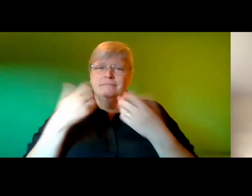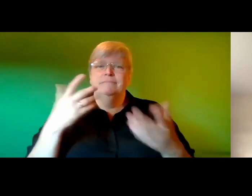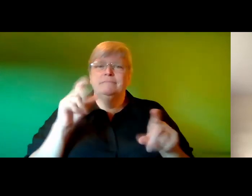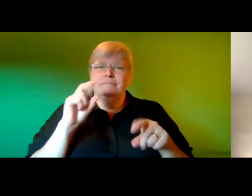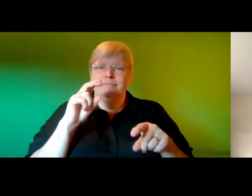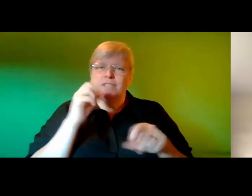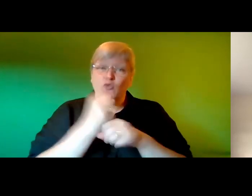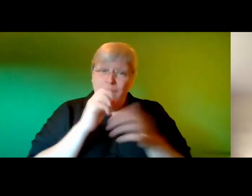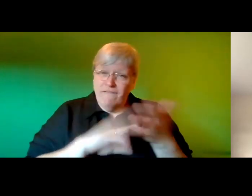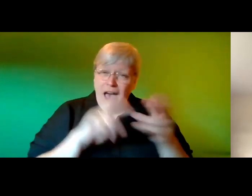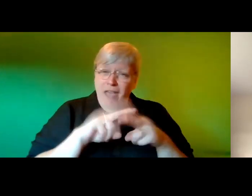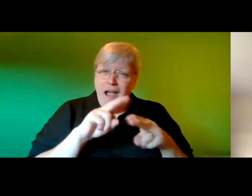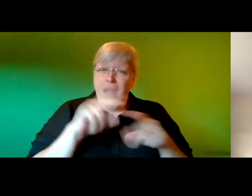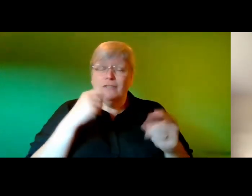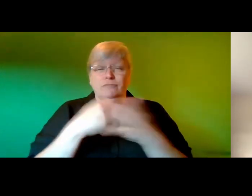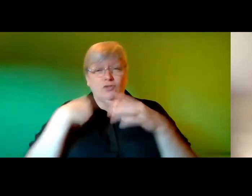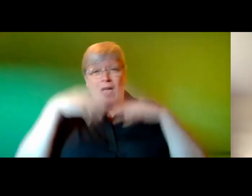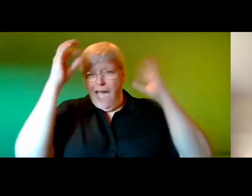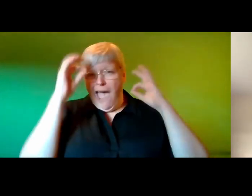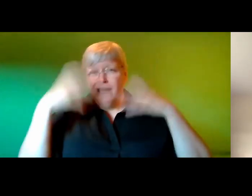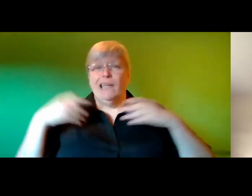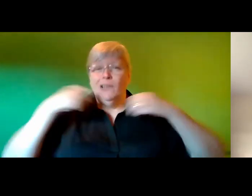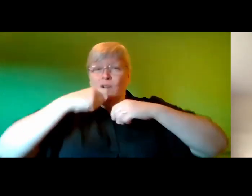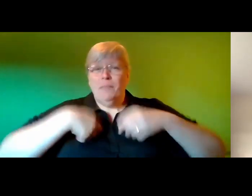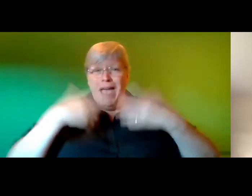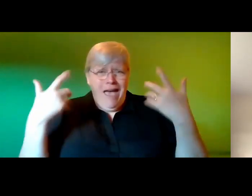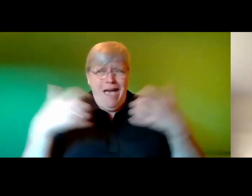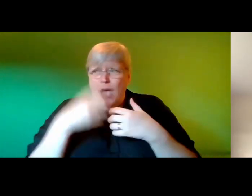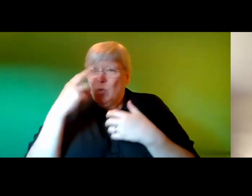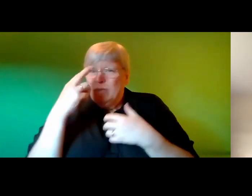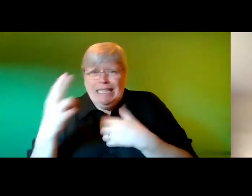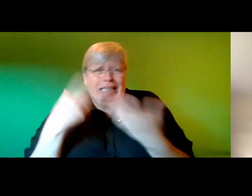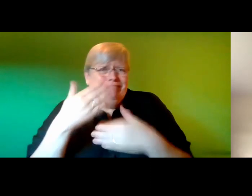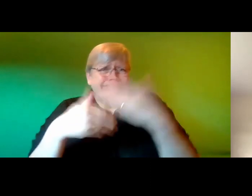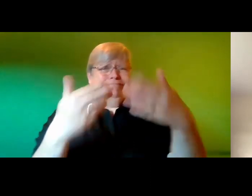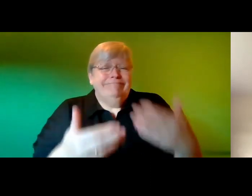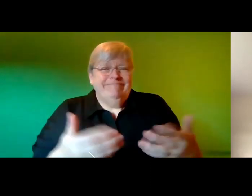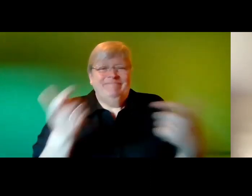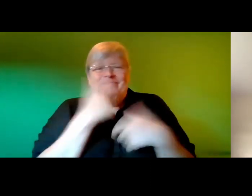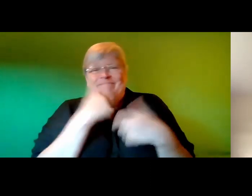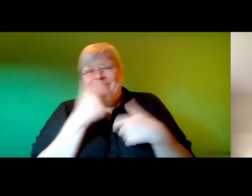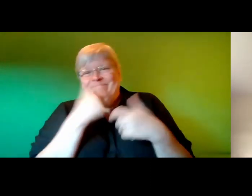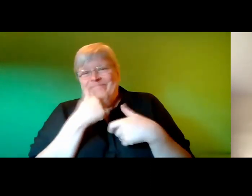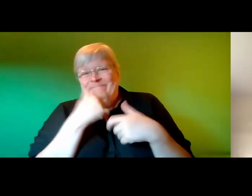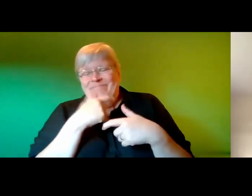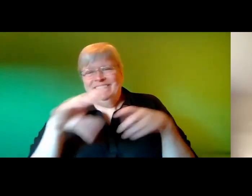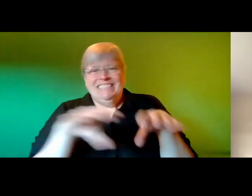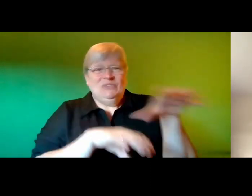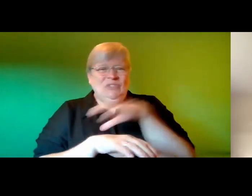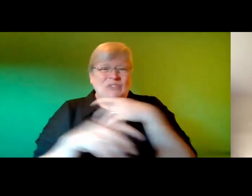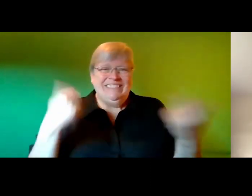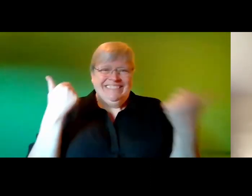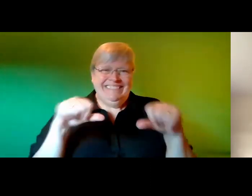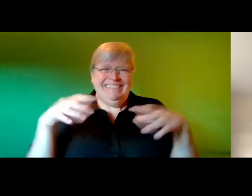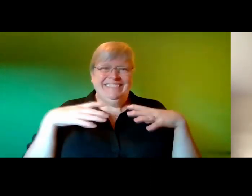low and his scarf so high and wonder how he can see where he's going i giggle at this idea while i shove my shoes on excitedly